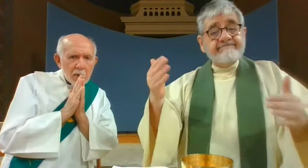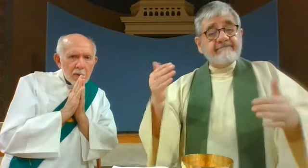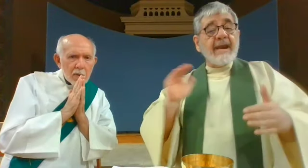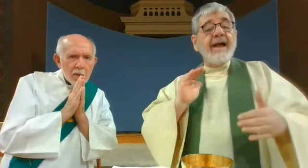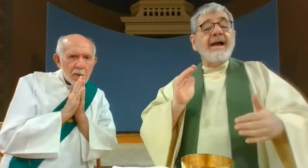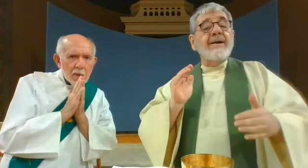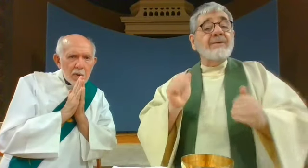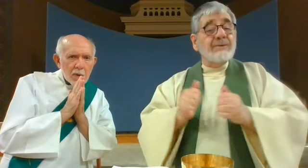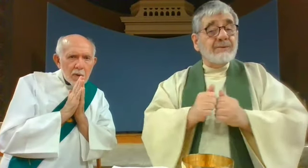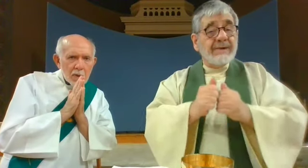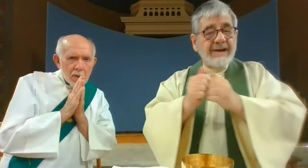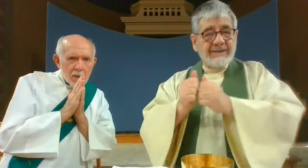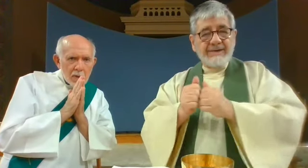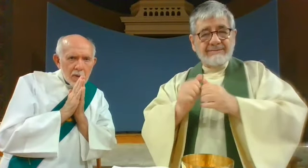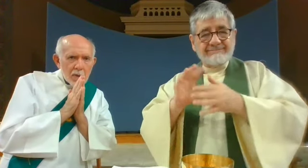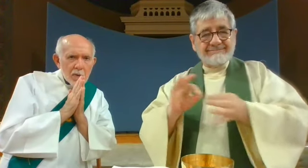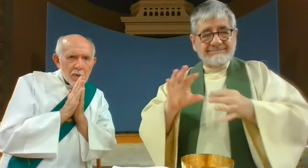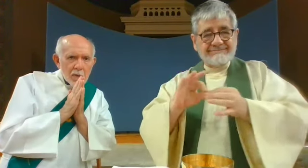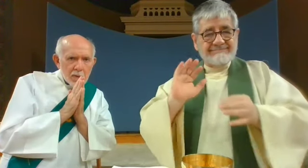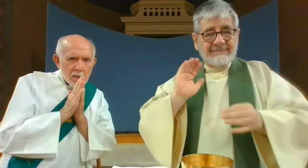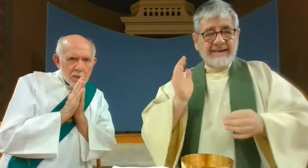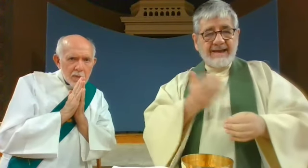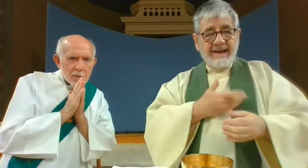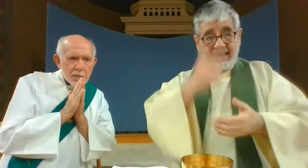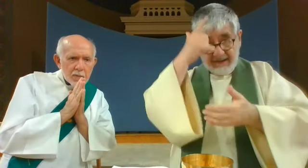Now we proclaim the mystery of our faith.